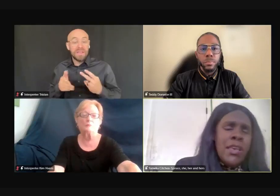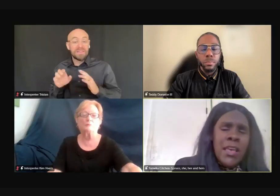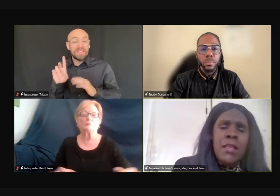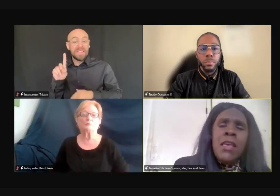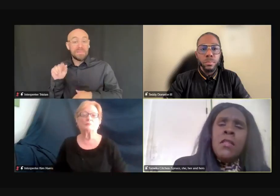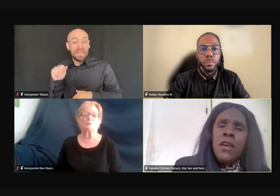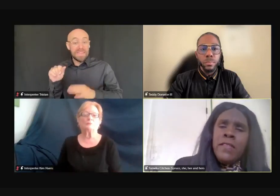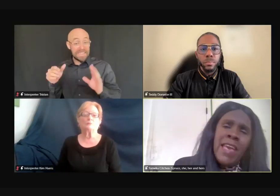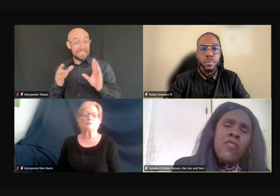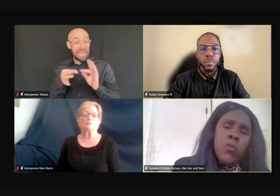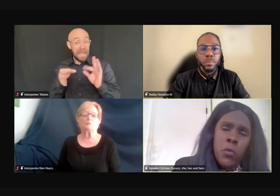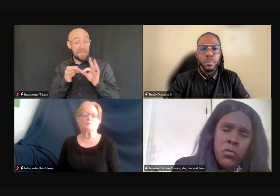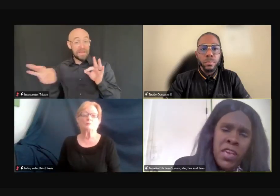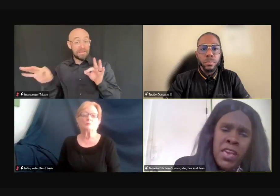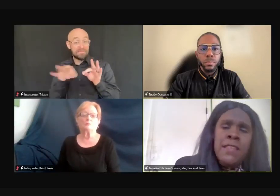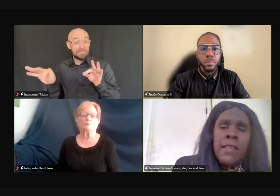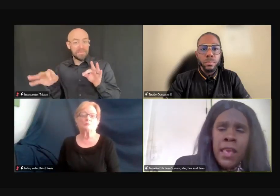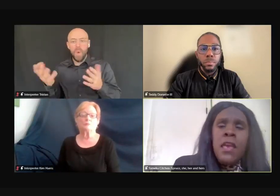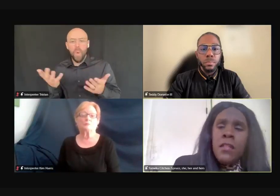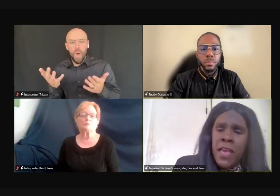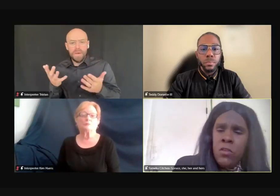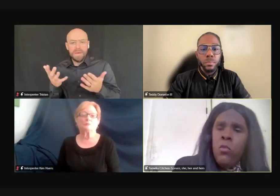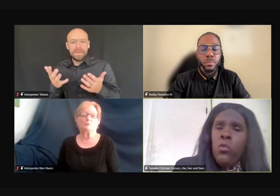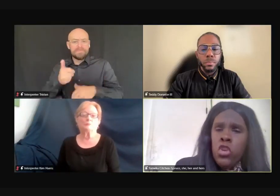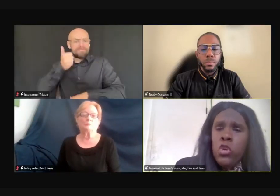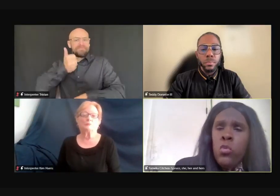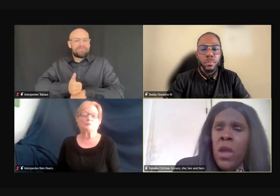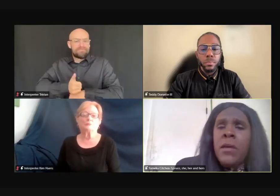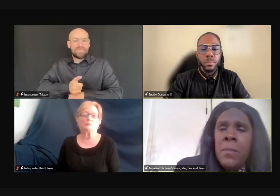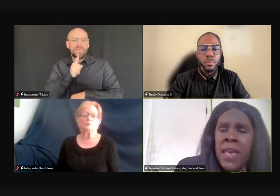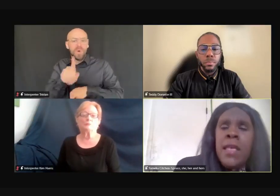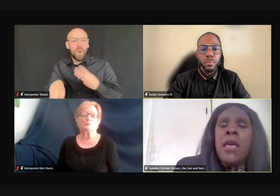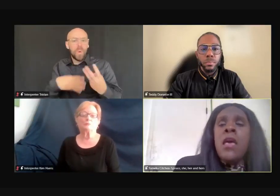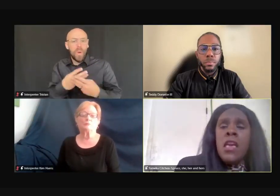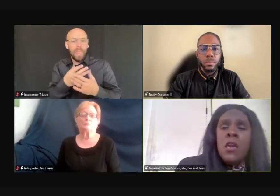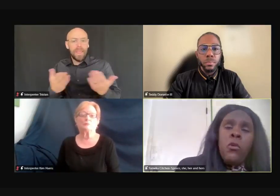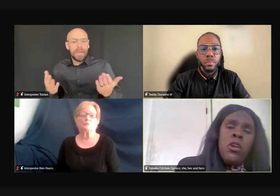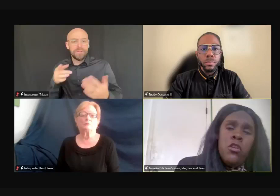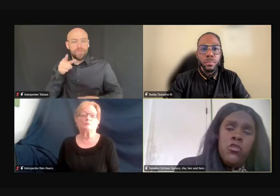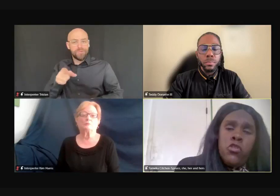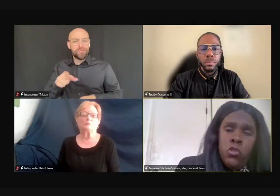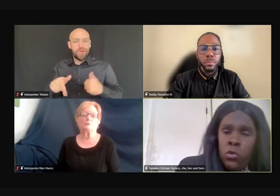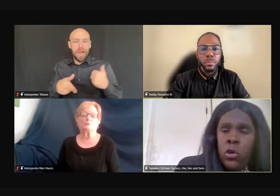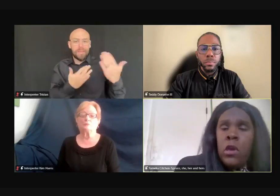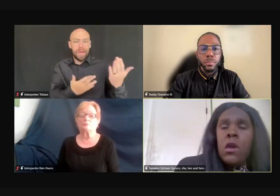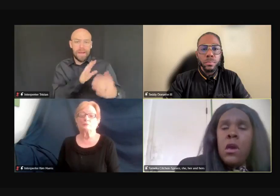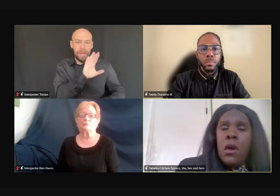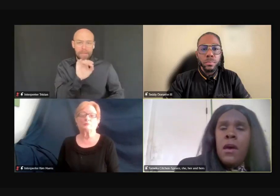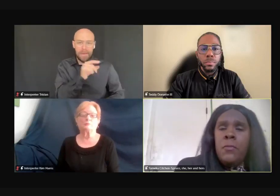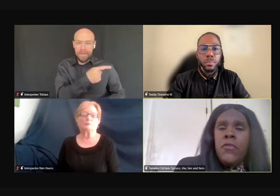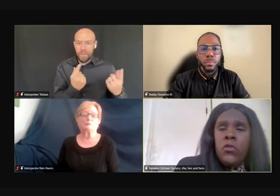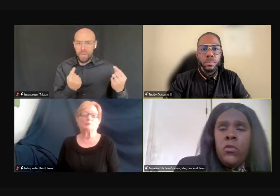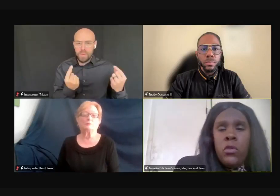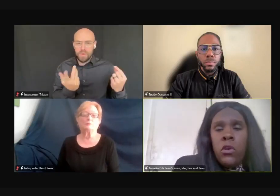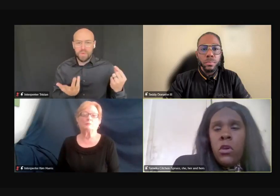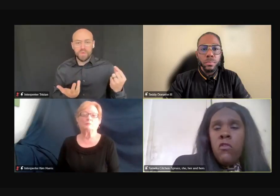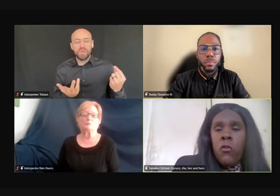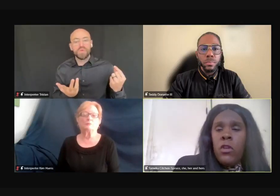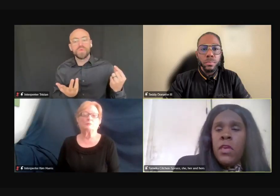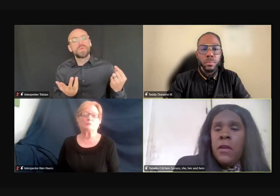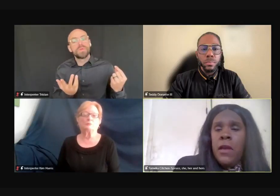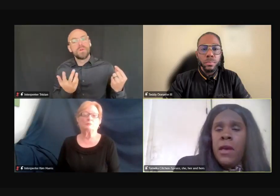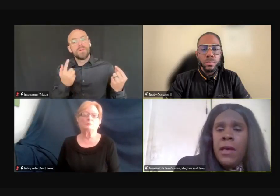like what could the tangible piece that you, you recommend employers do, uh, to,